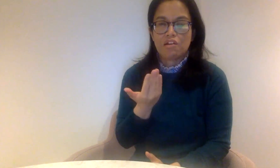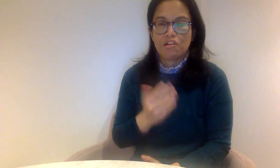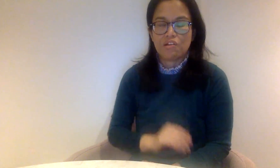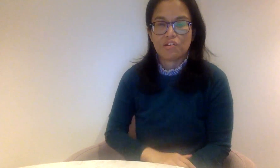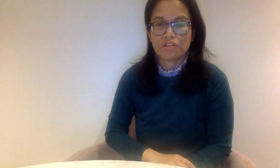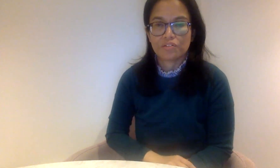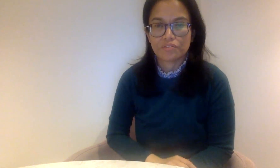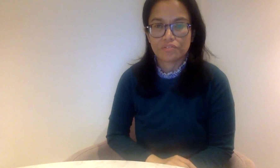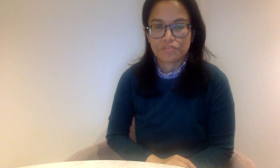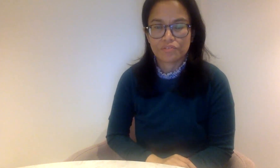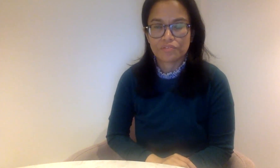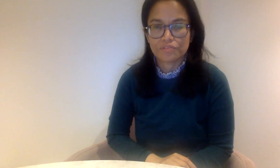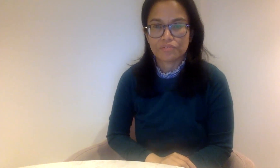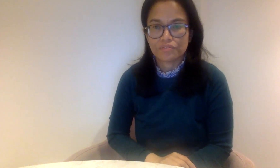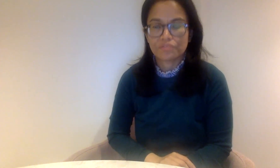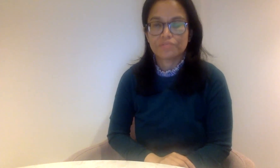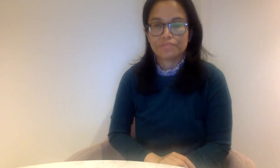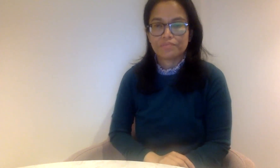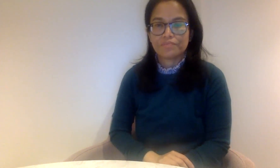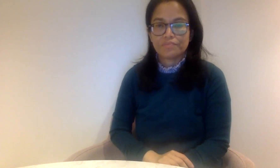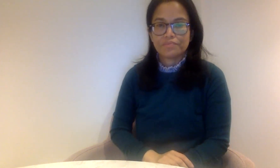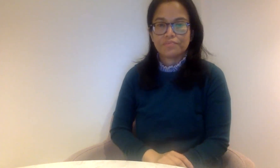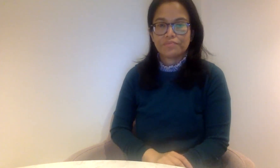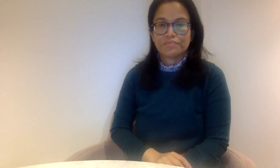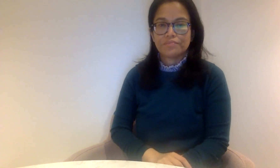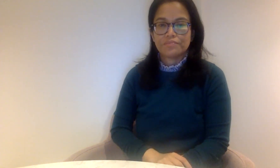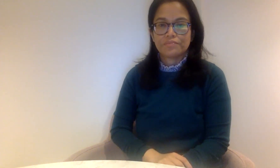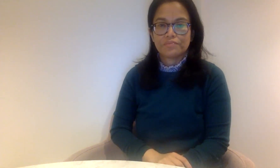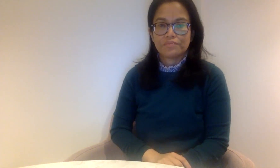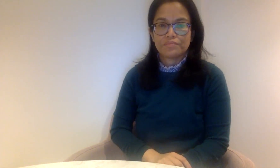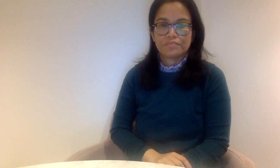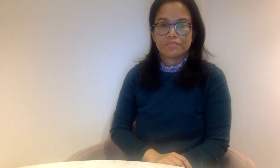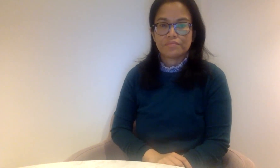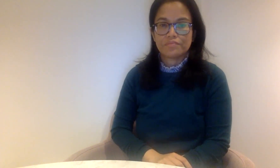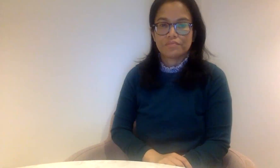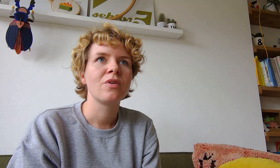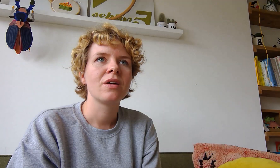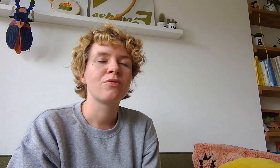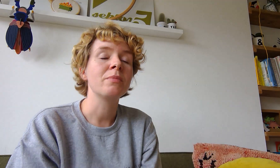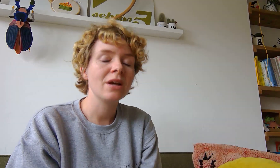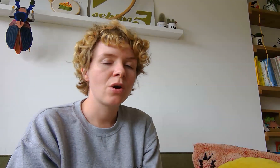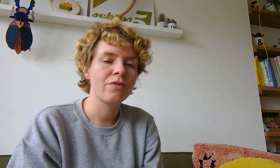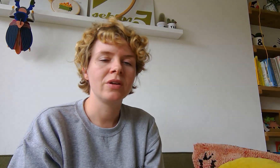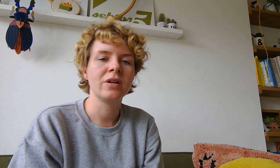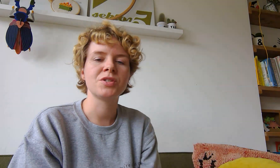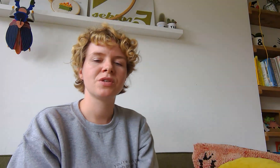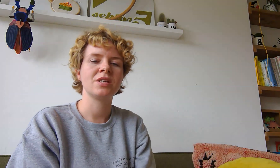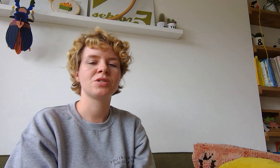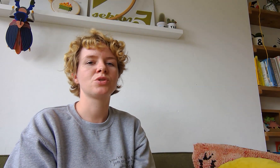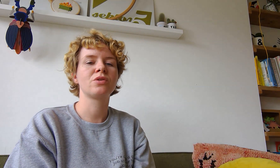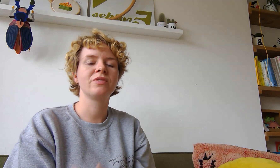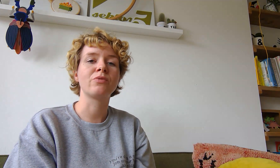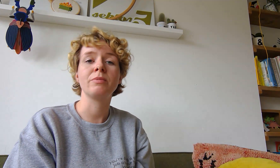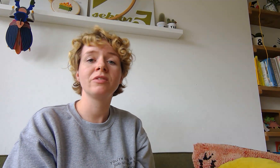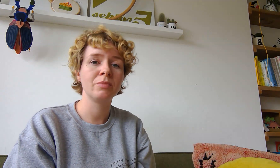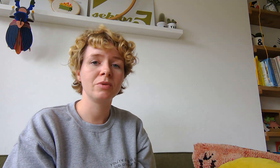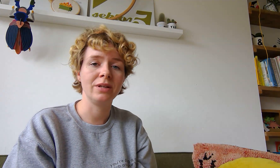will be able to deliver a better quality service. For me, code of conduct is sort of an agreement between